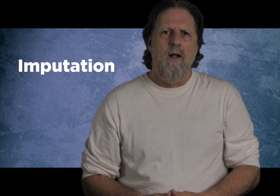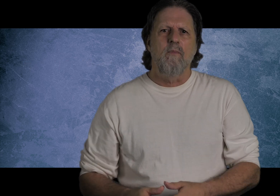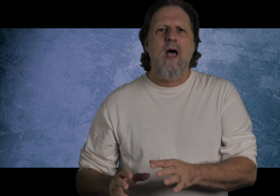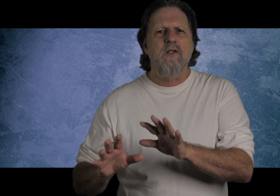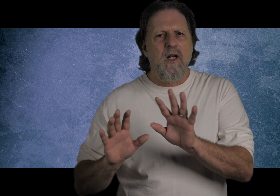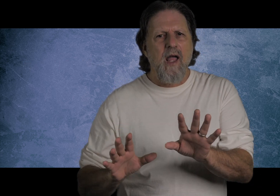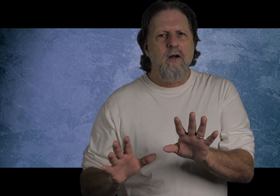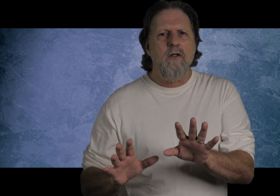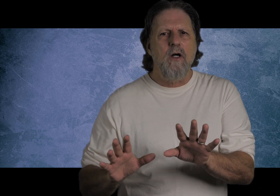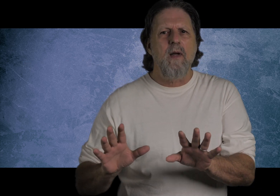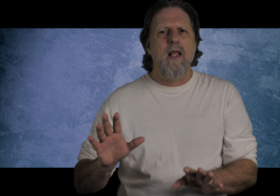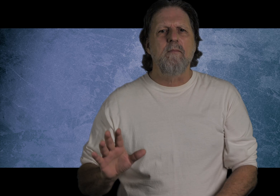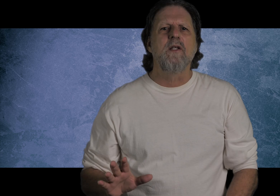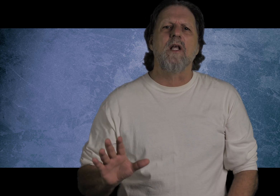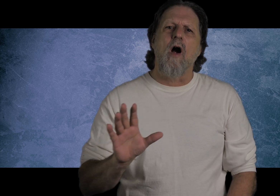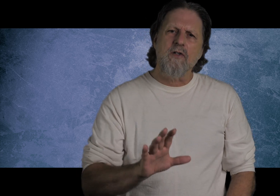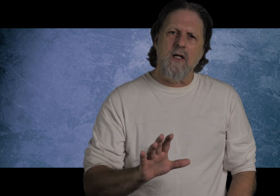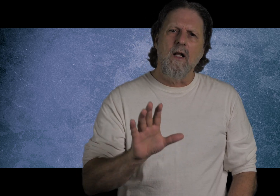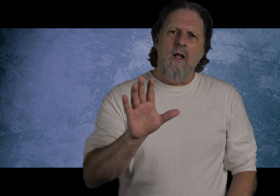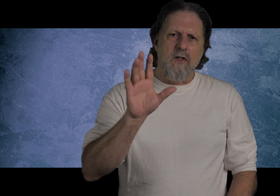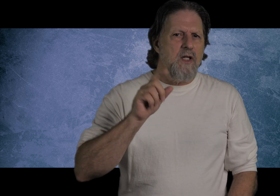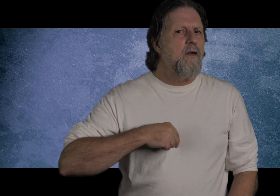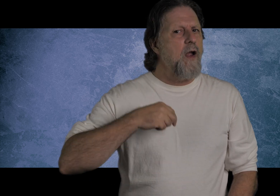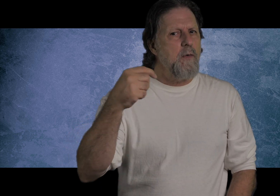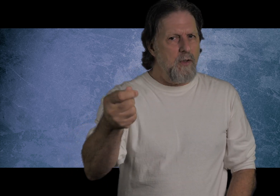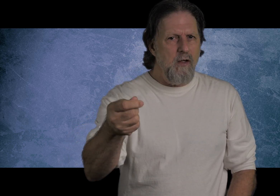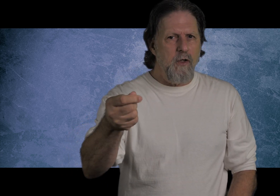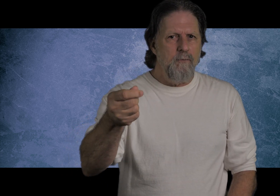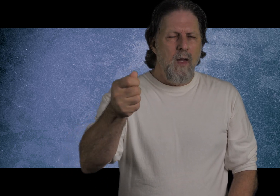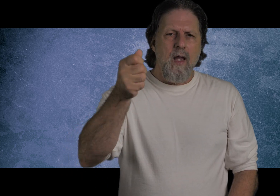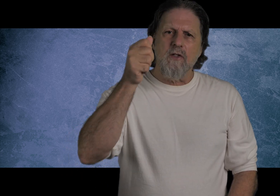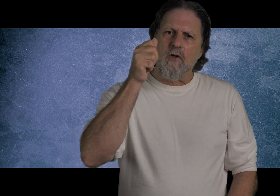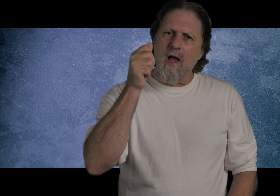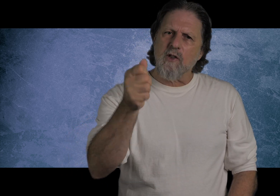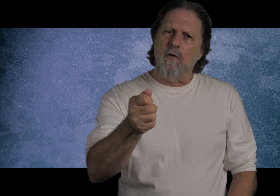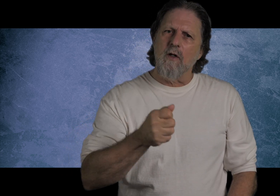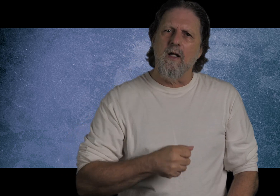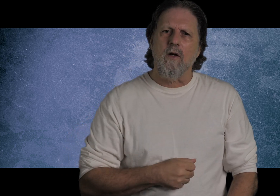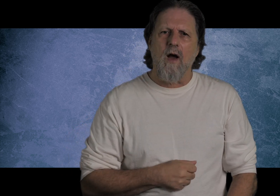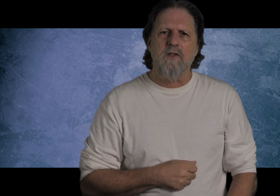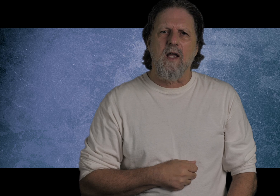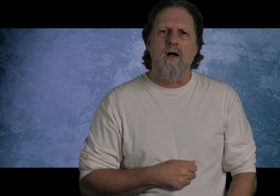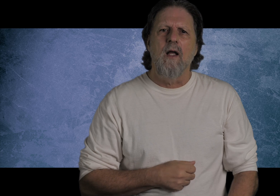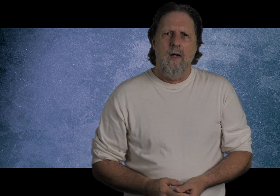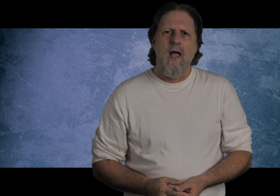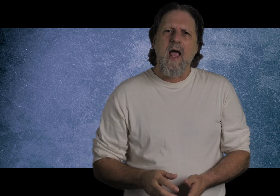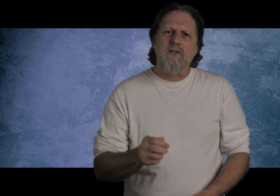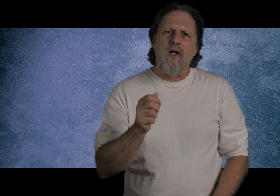That is an accounting term, and that means that our sin, the sin of every believer, is transferred into Christ's account, and as our